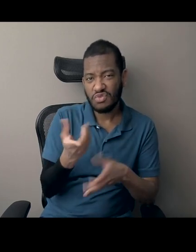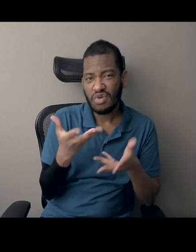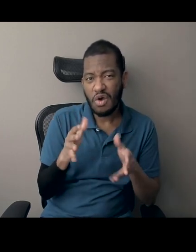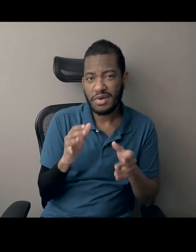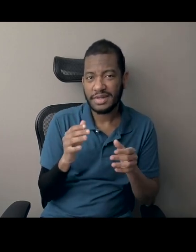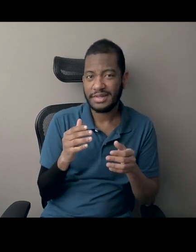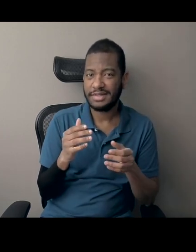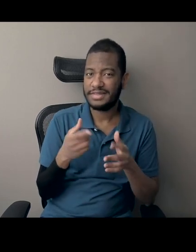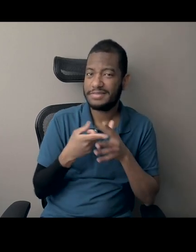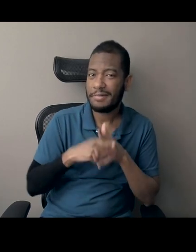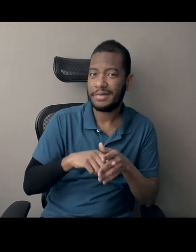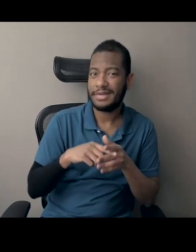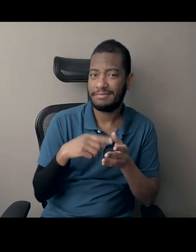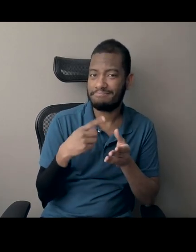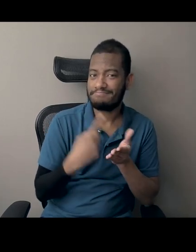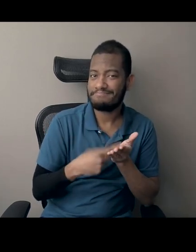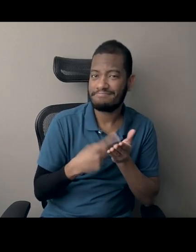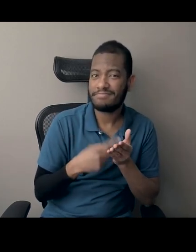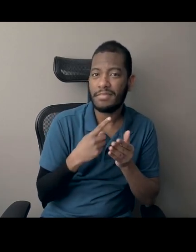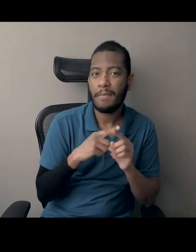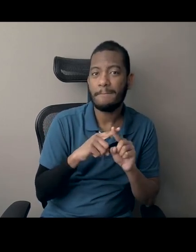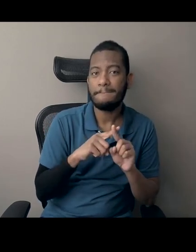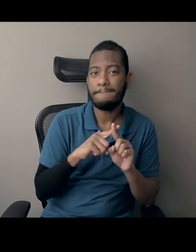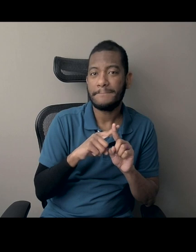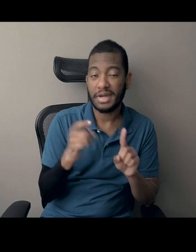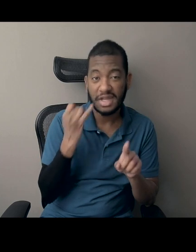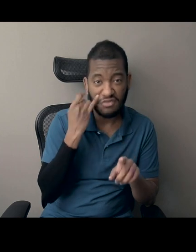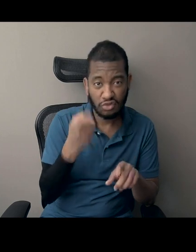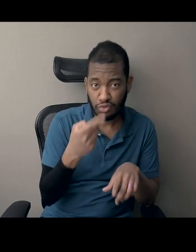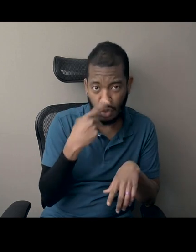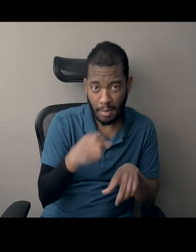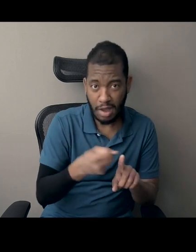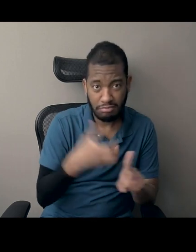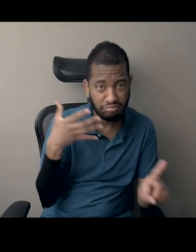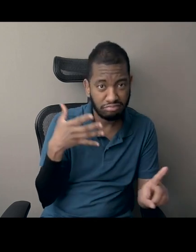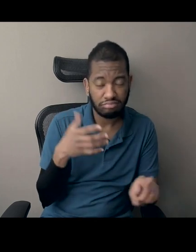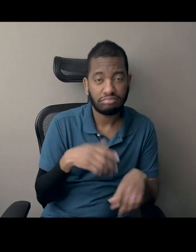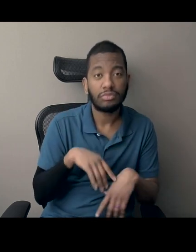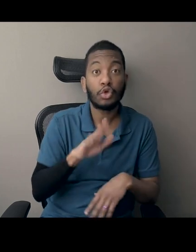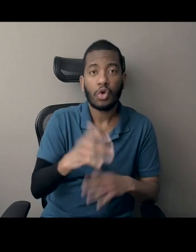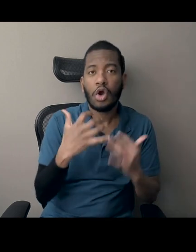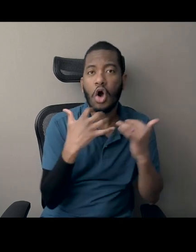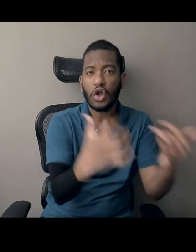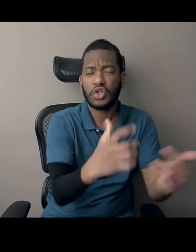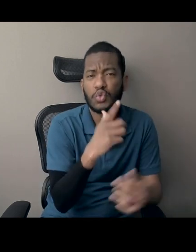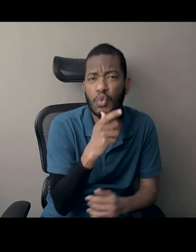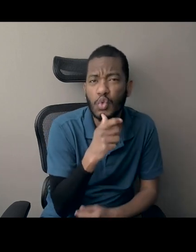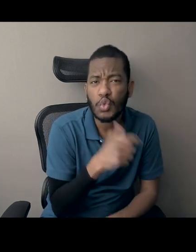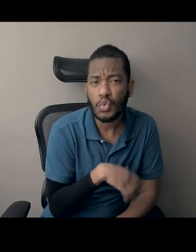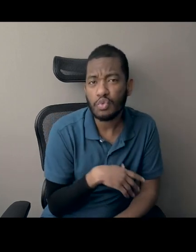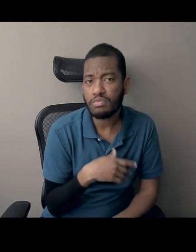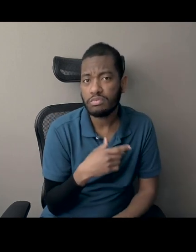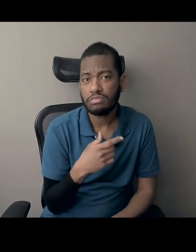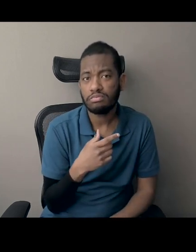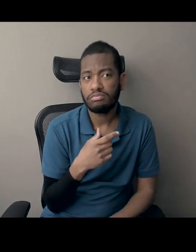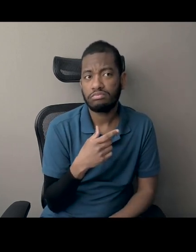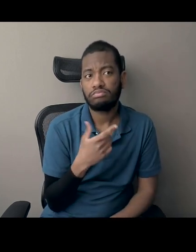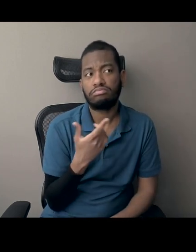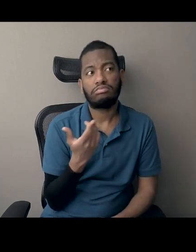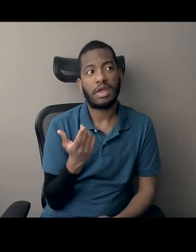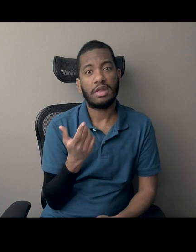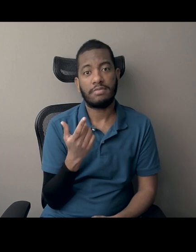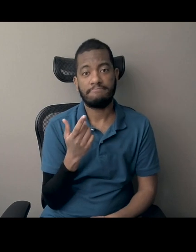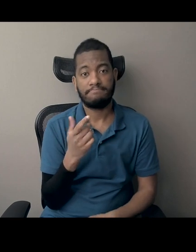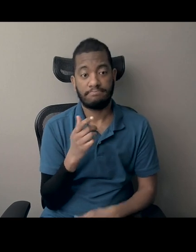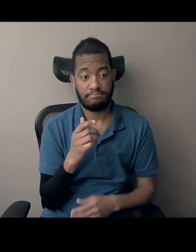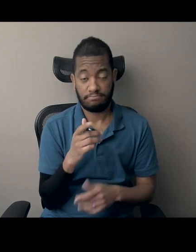who would you say Black was the Incas for? And, and really, what would you like them to take away from